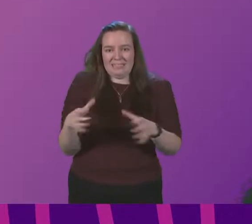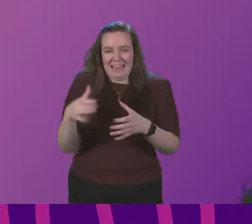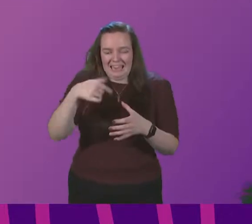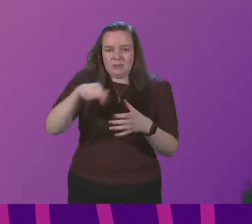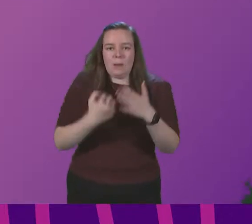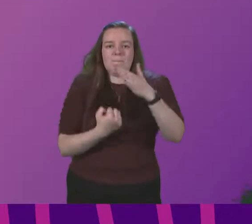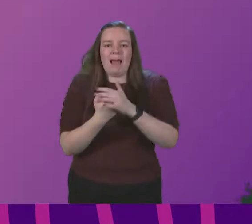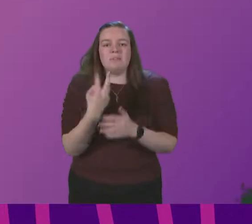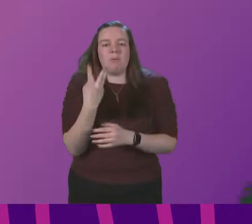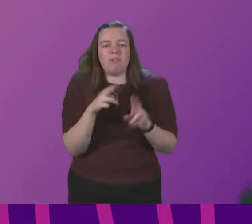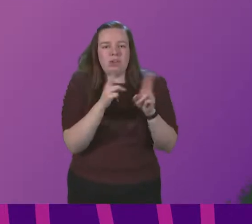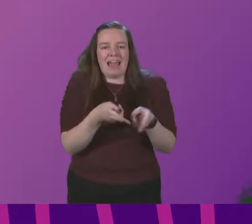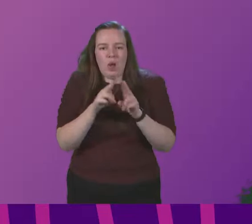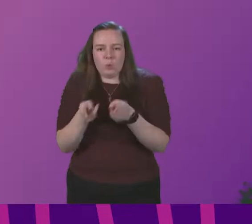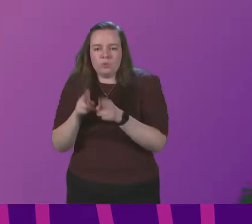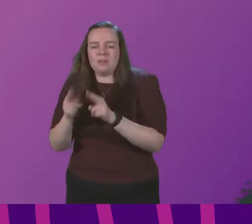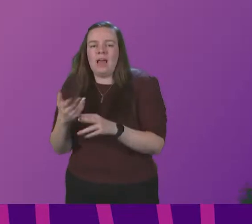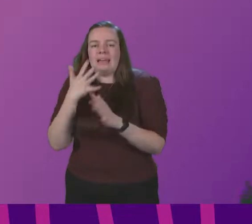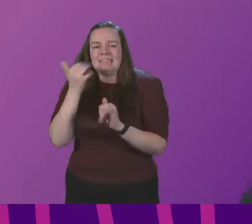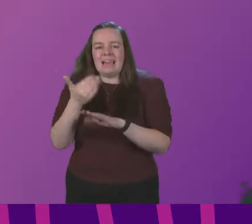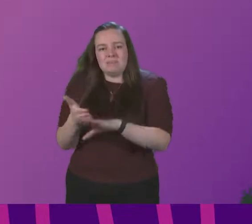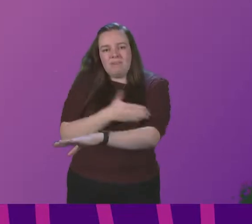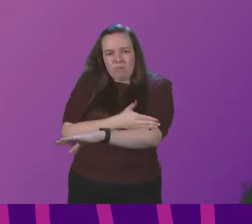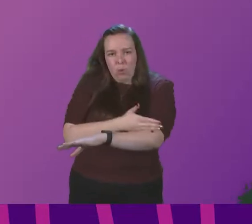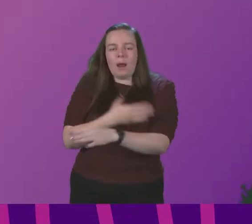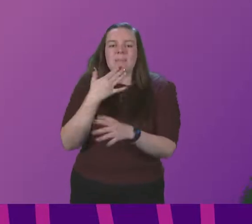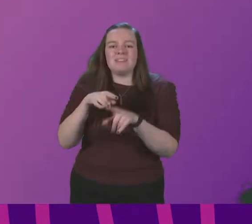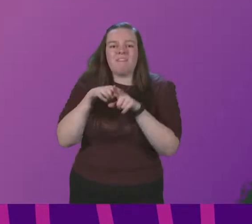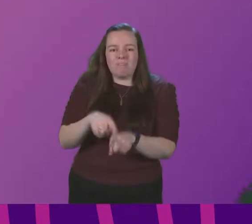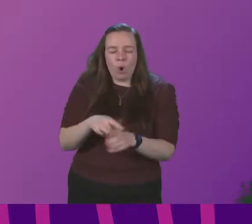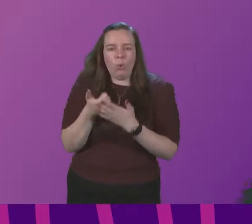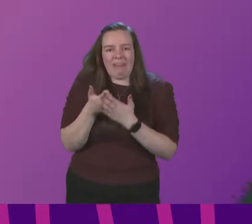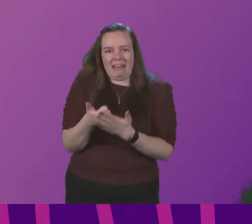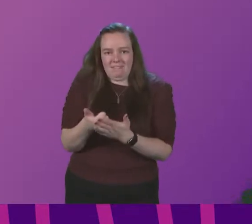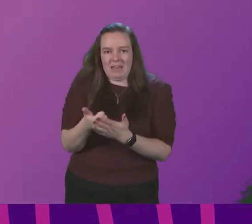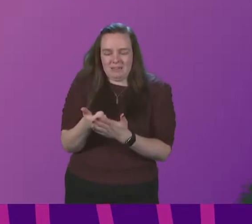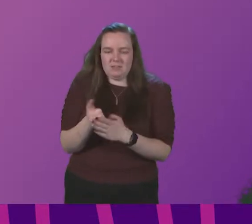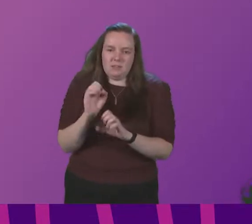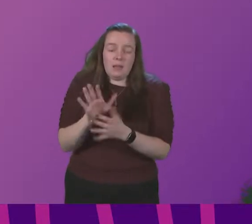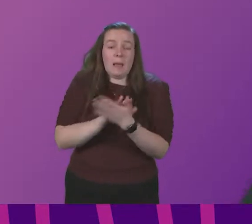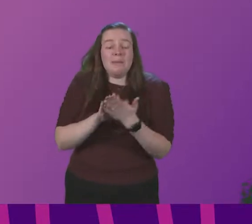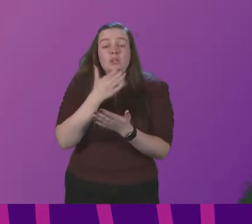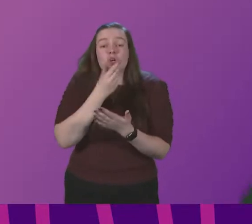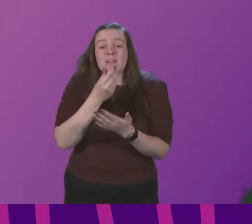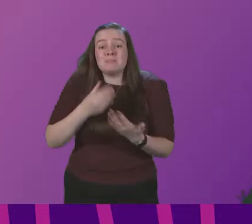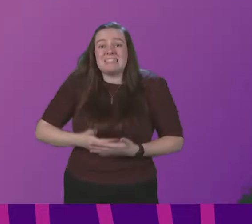to a maximum of three. And test before you go. And please follow the advice we will give to keep Christmas Day as normal, but